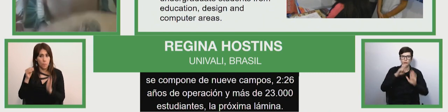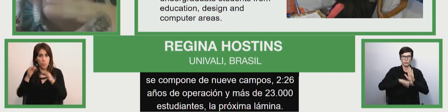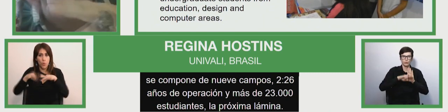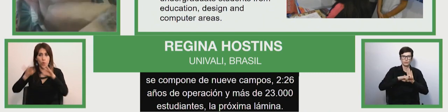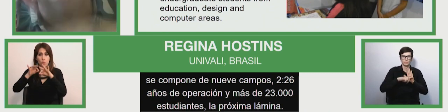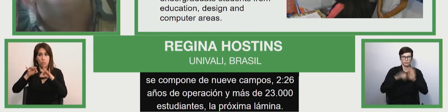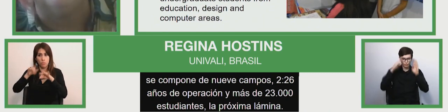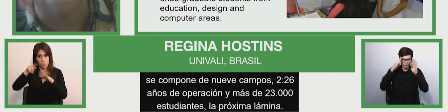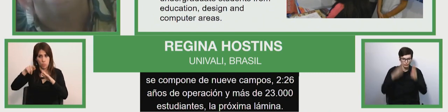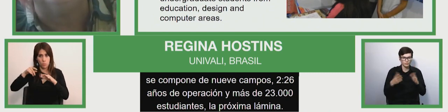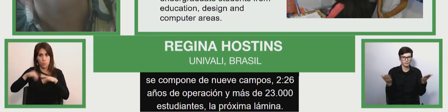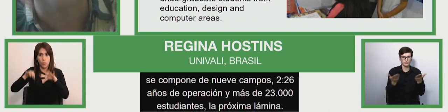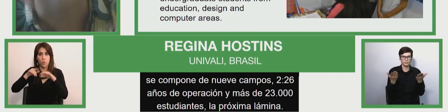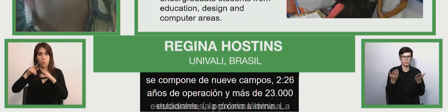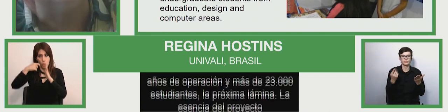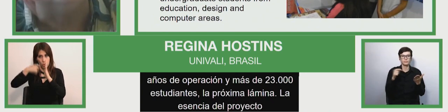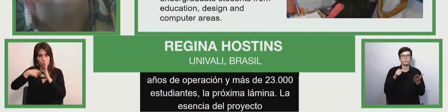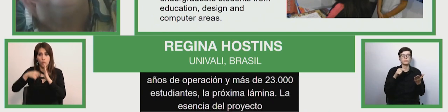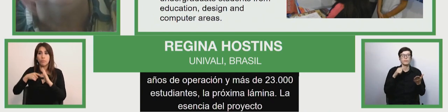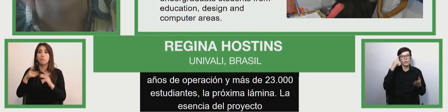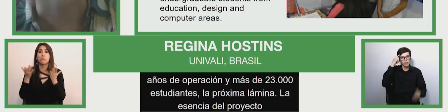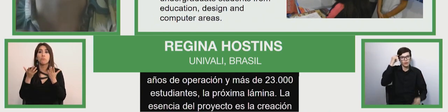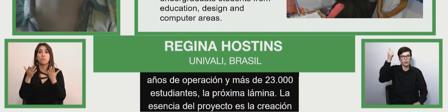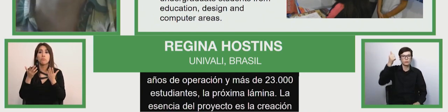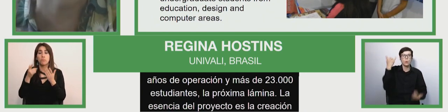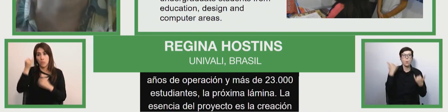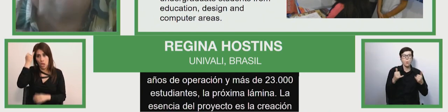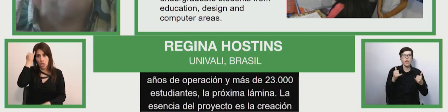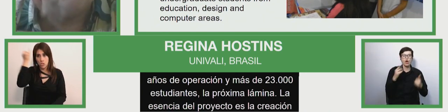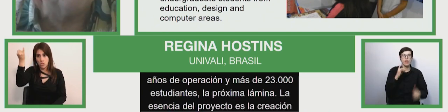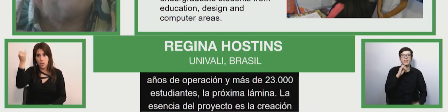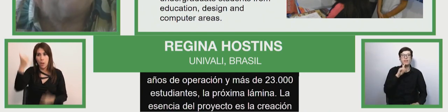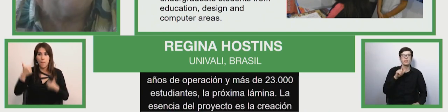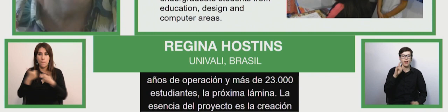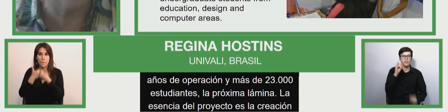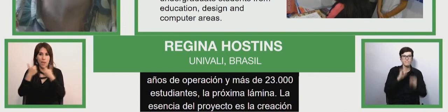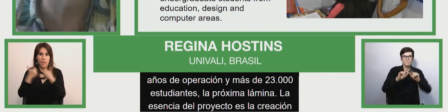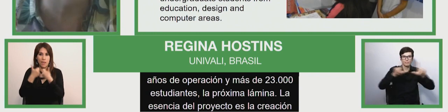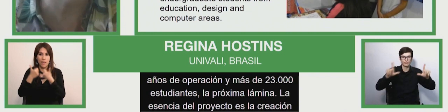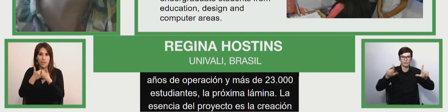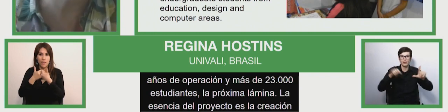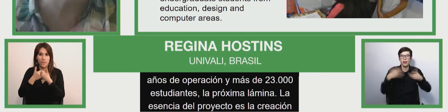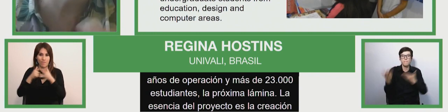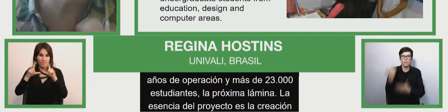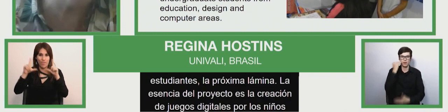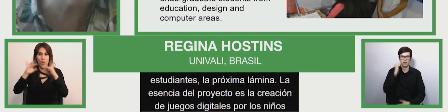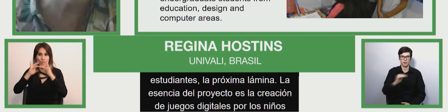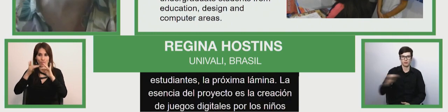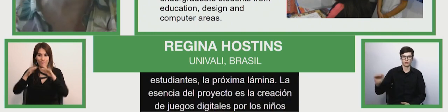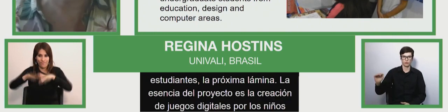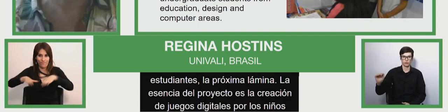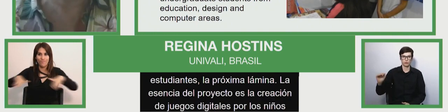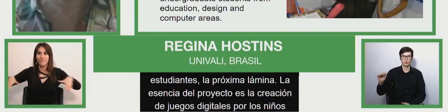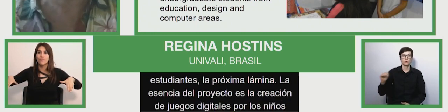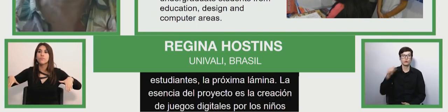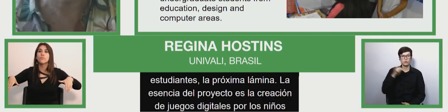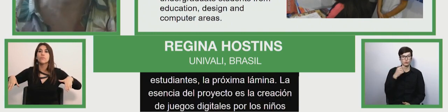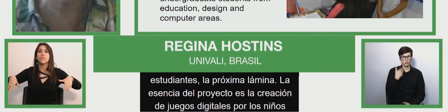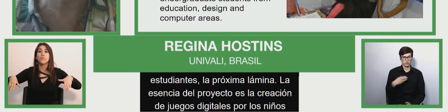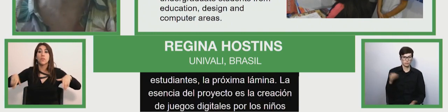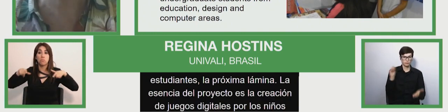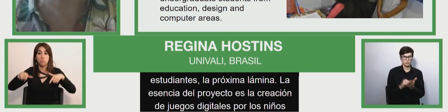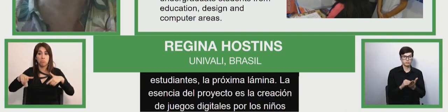the the essence of project is the creation of digital